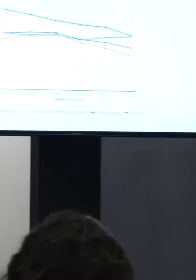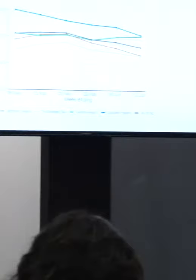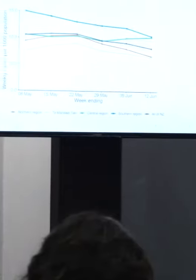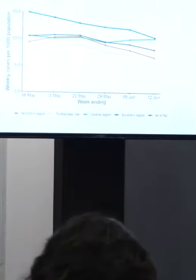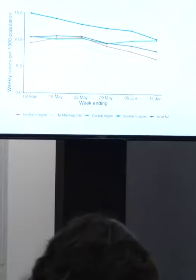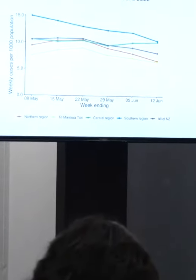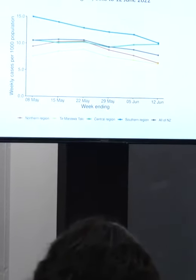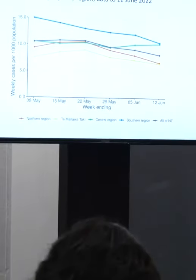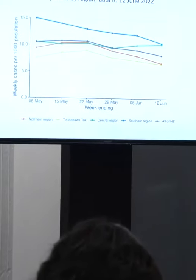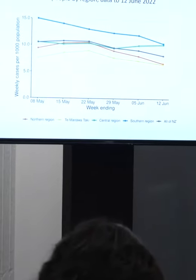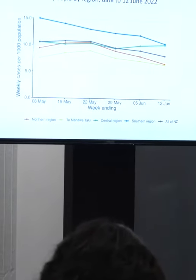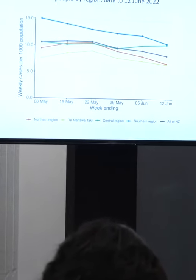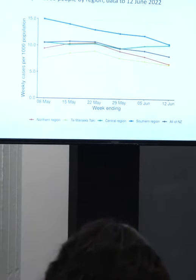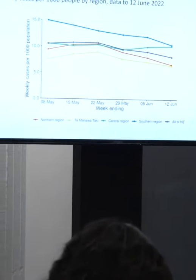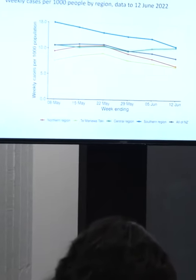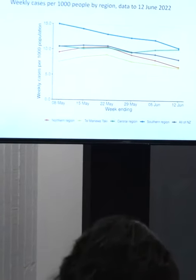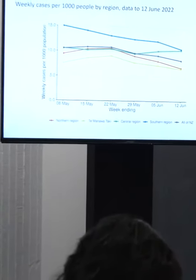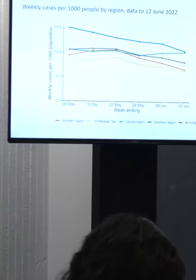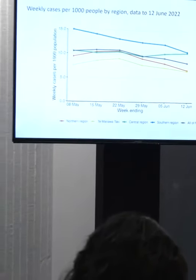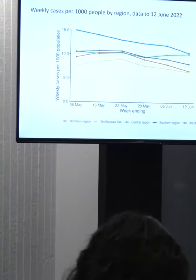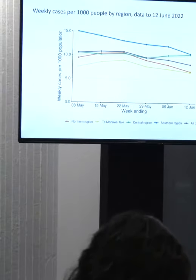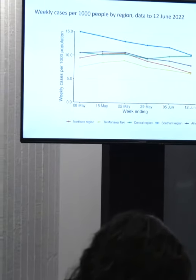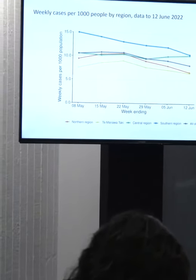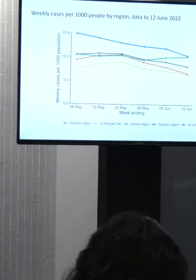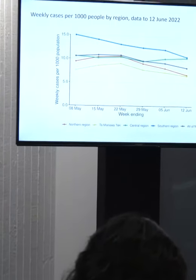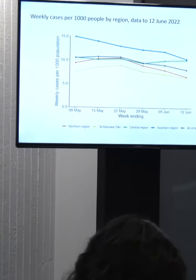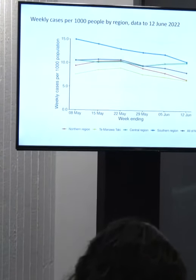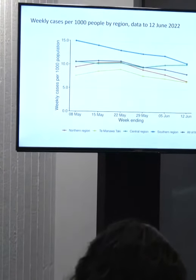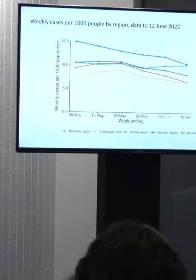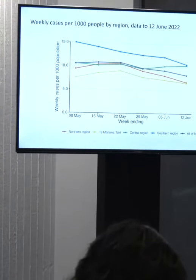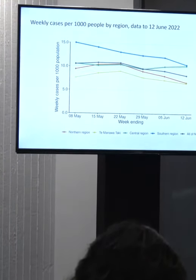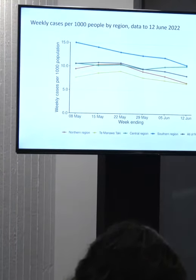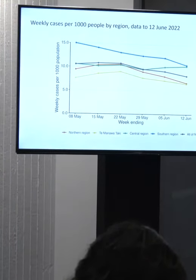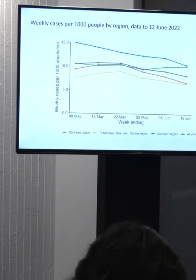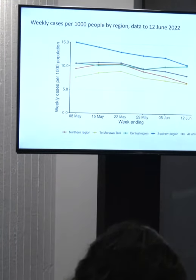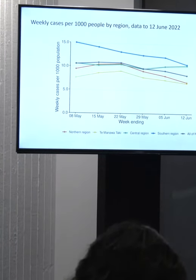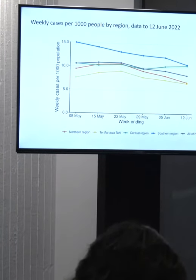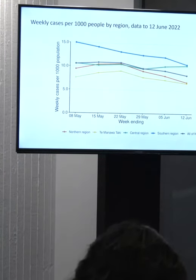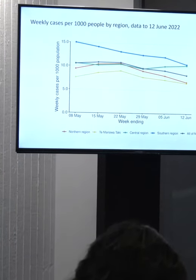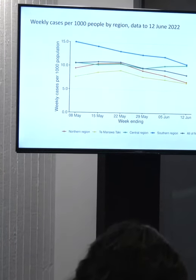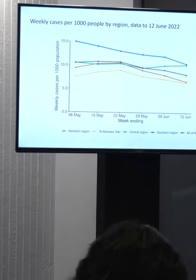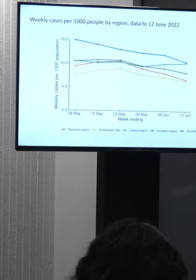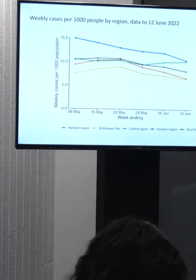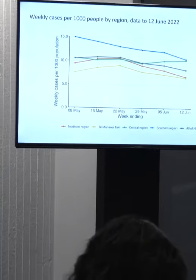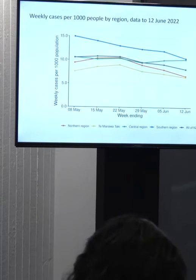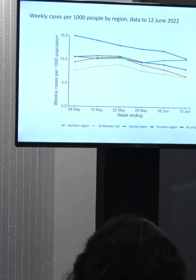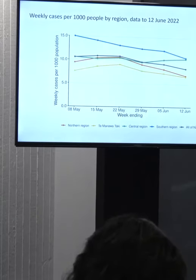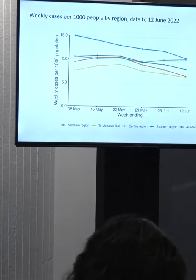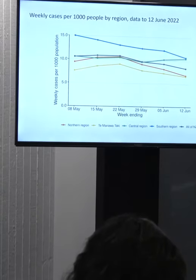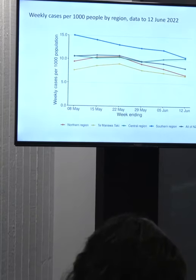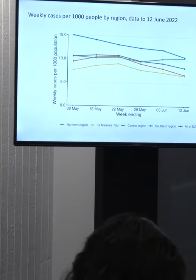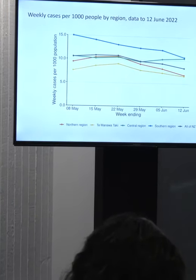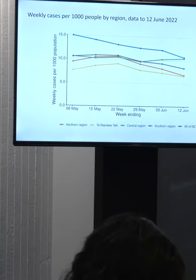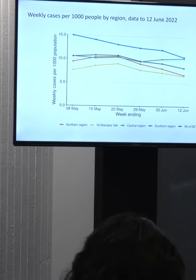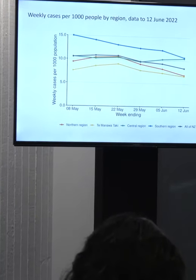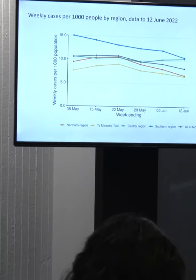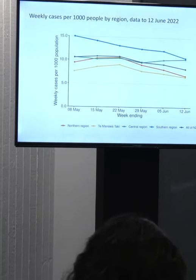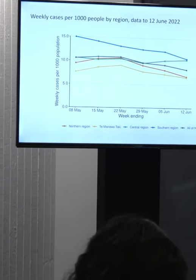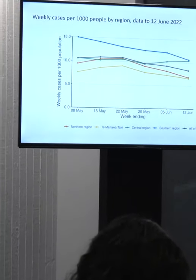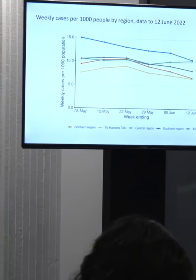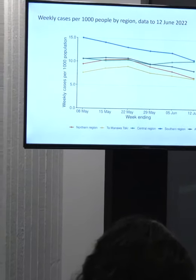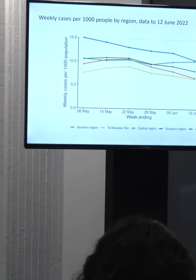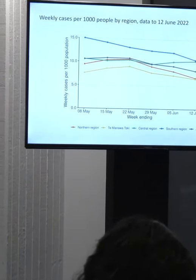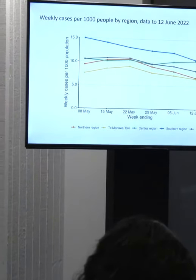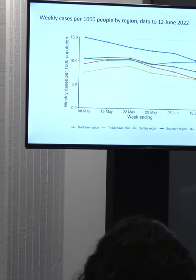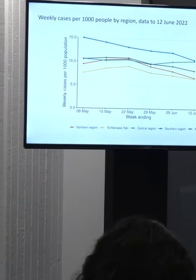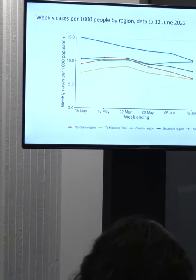The grey line is the national all of New Zealand rate, and you can see that that's on a decline, right in the middle of the coloured